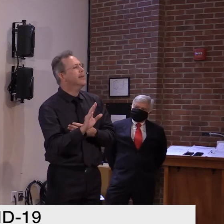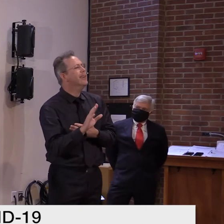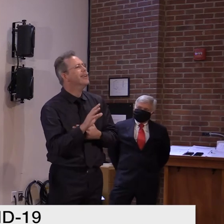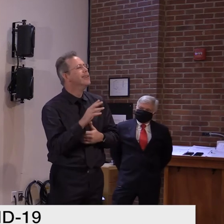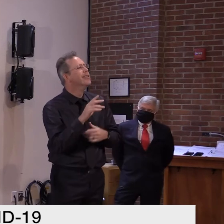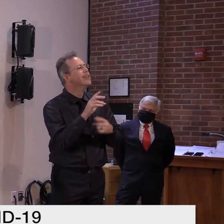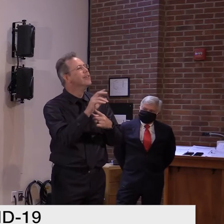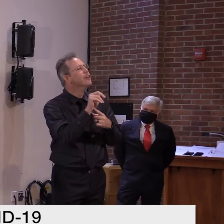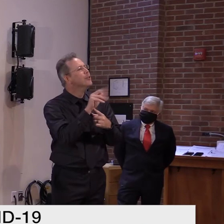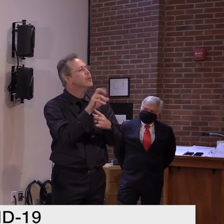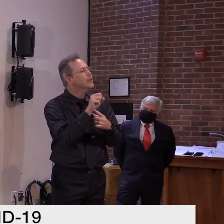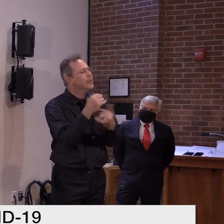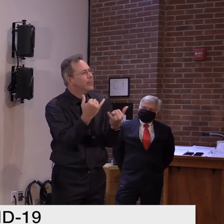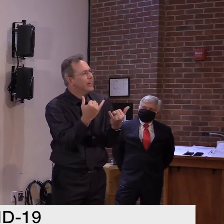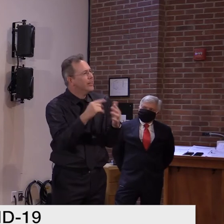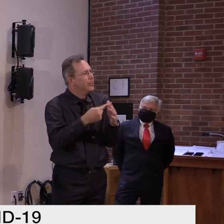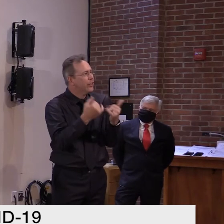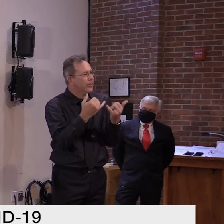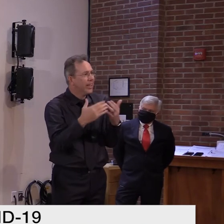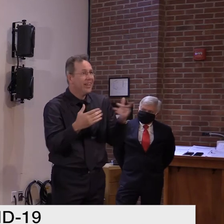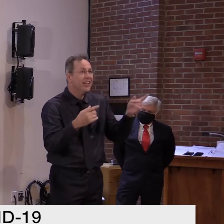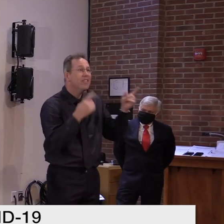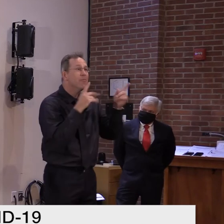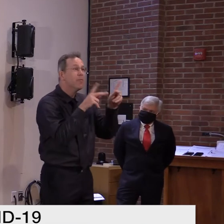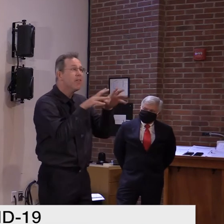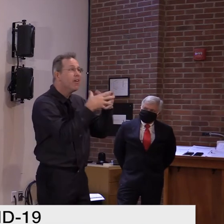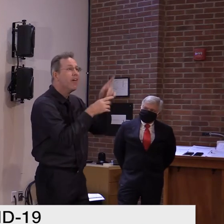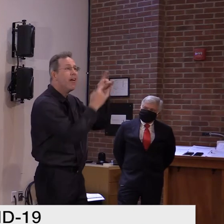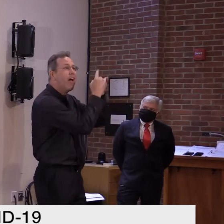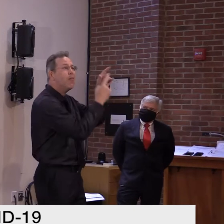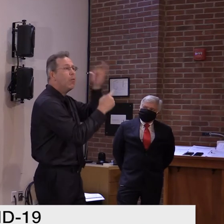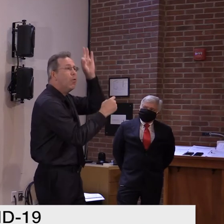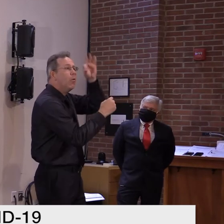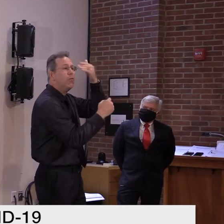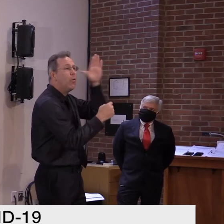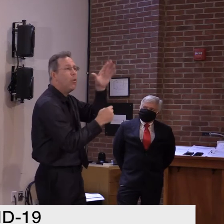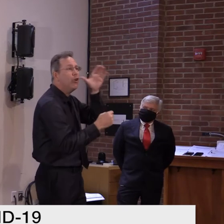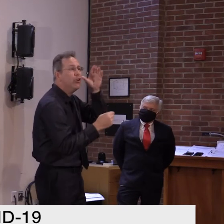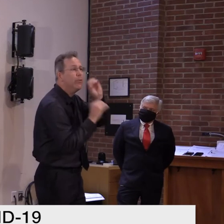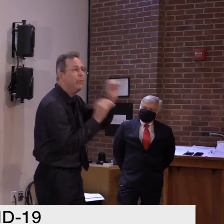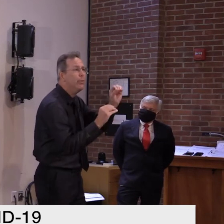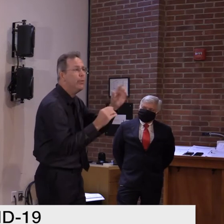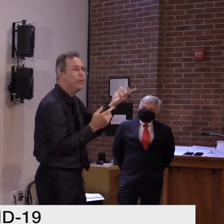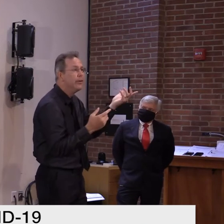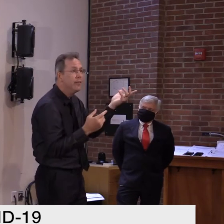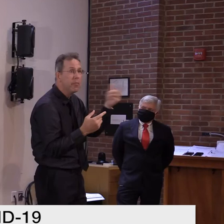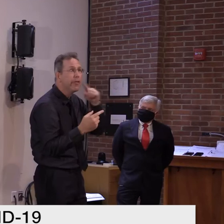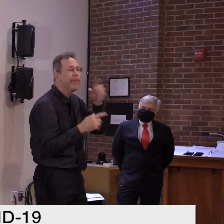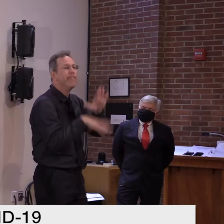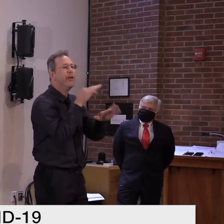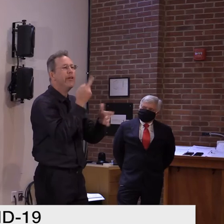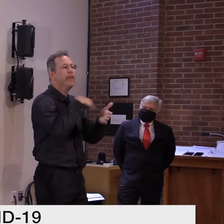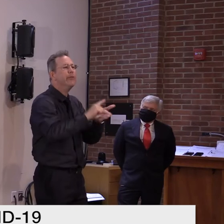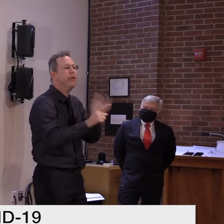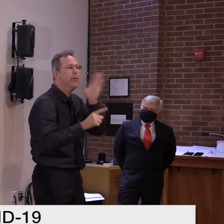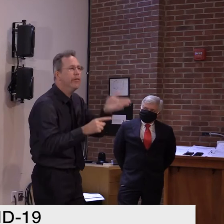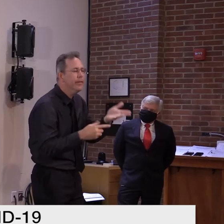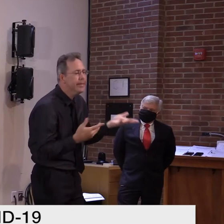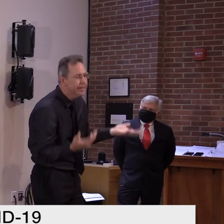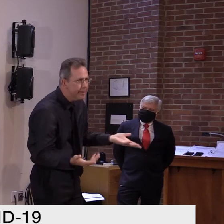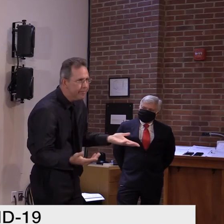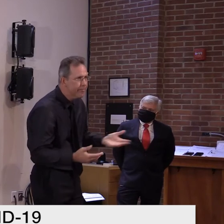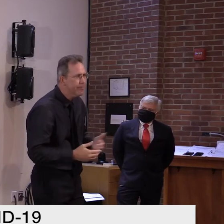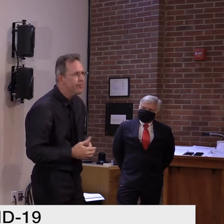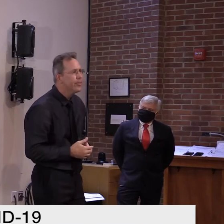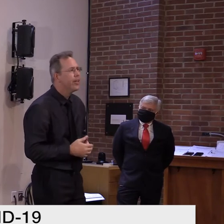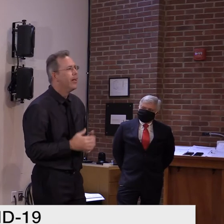not going to hear this until, uh, until next week sometime. I'm just saying, no, this isn't preferable. I don't want people to, to get